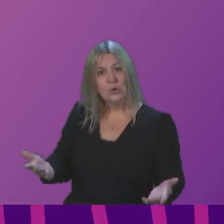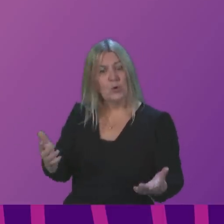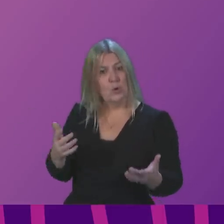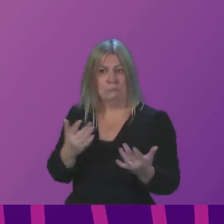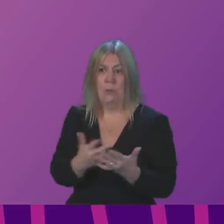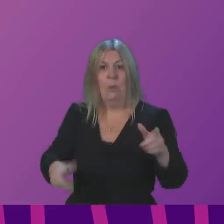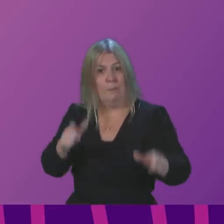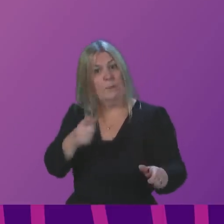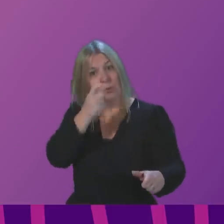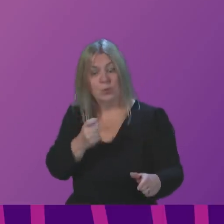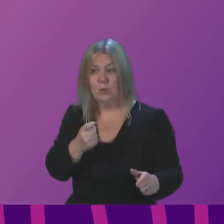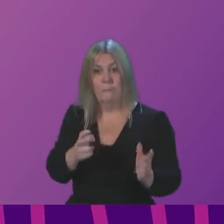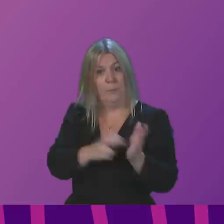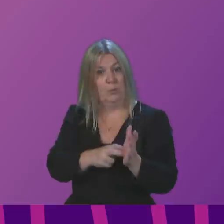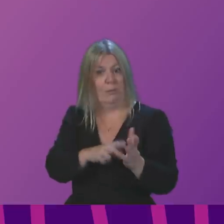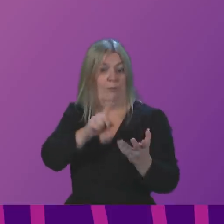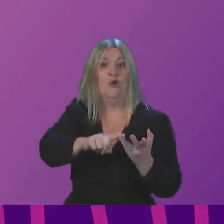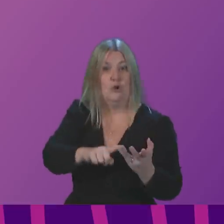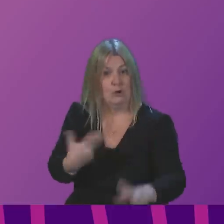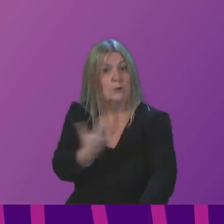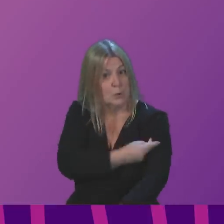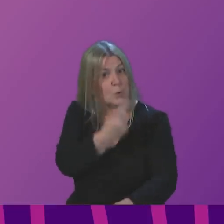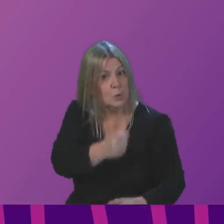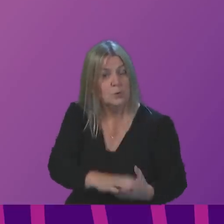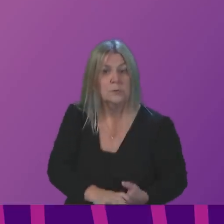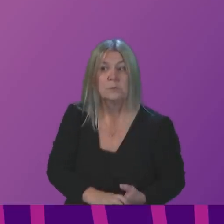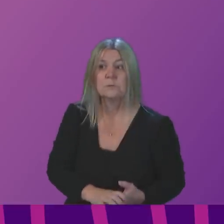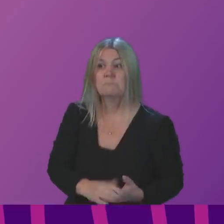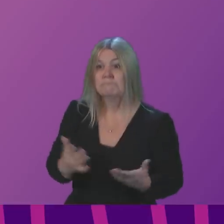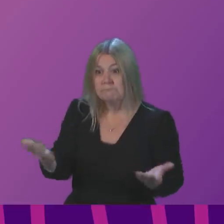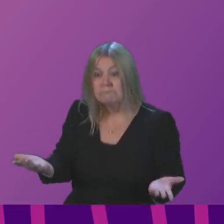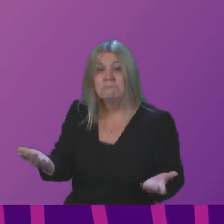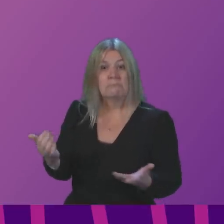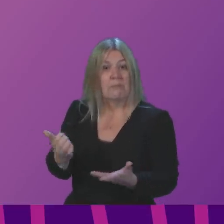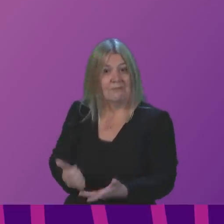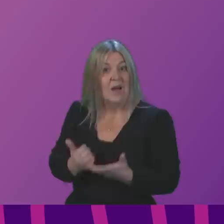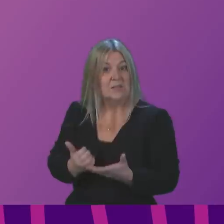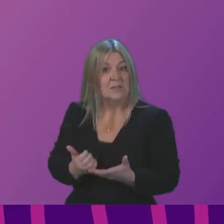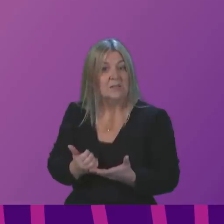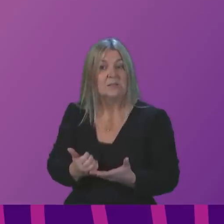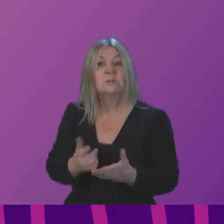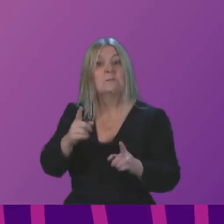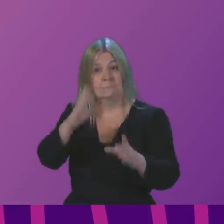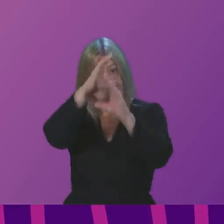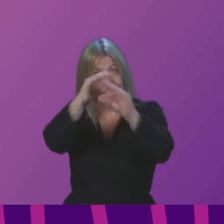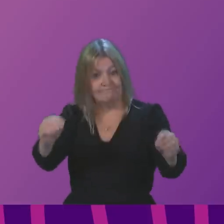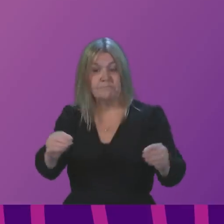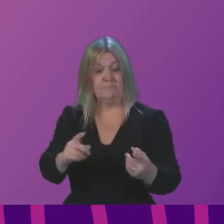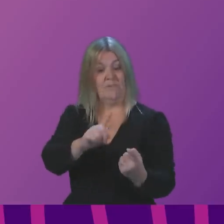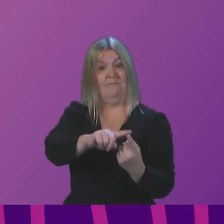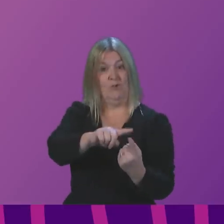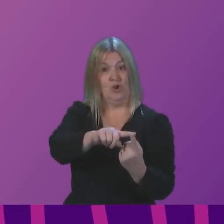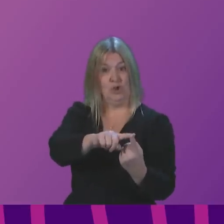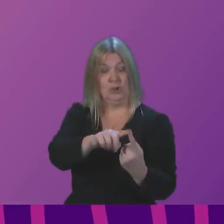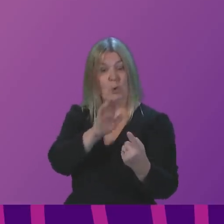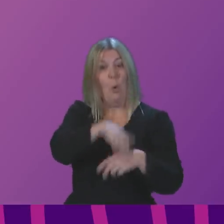original advice. But let me just set out for the public here, and this is publicly available information, on first doses of